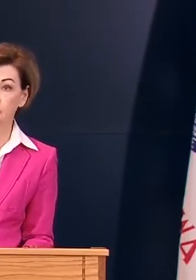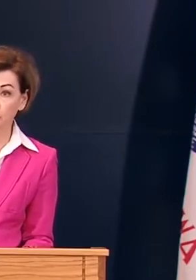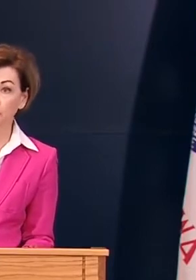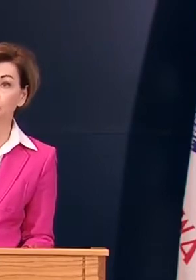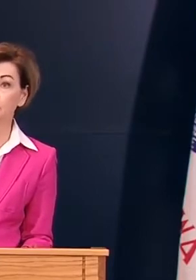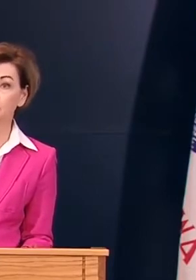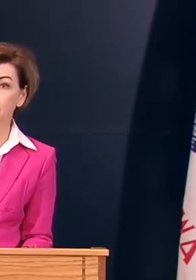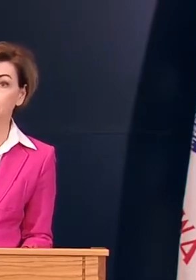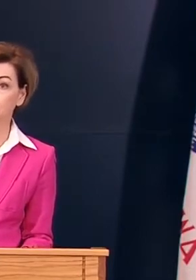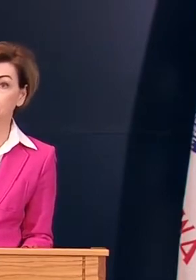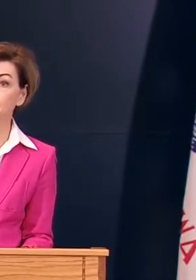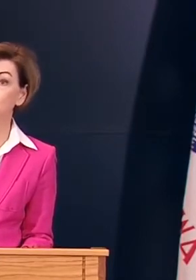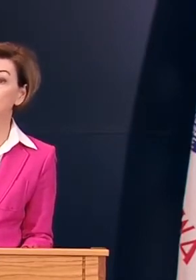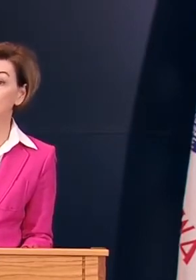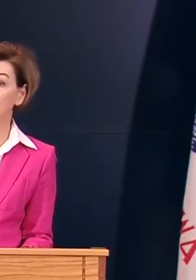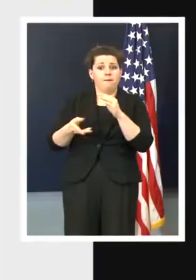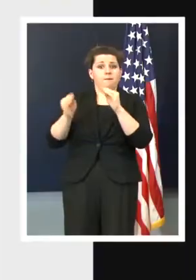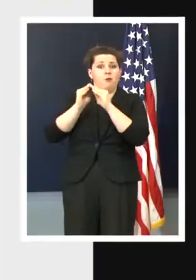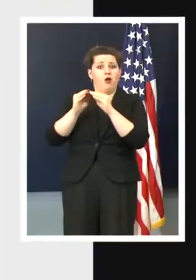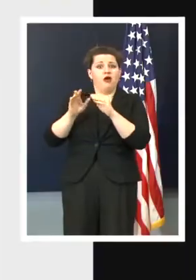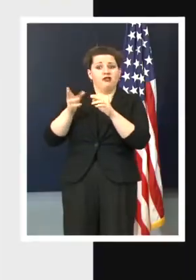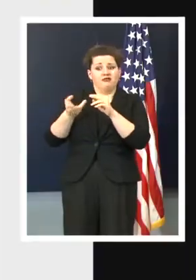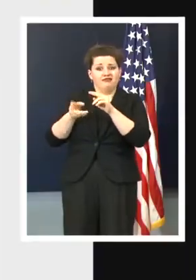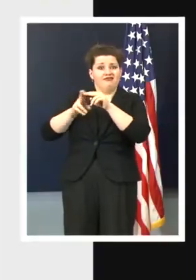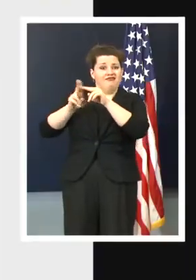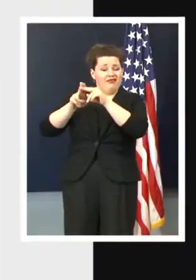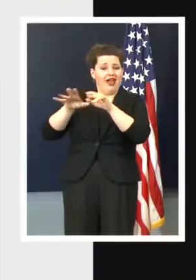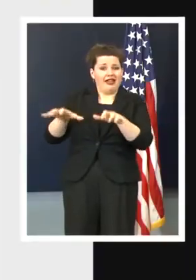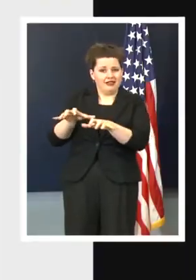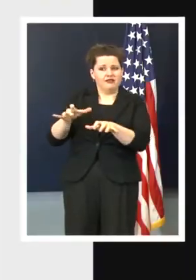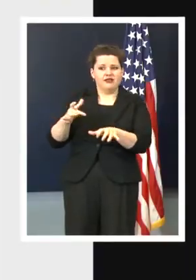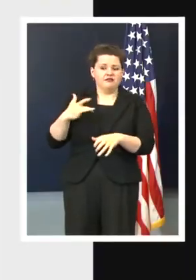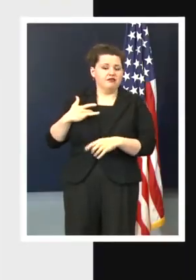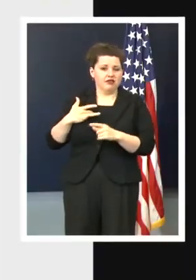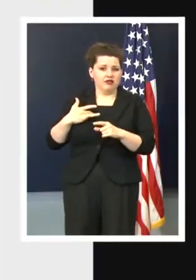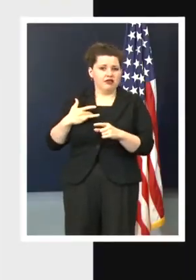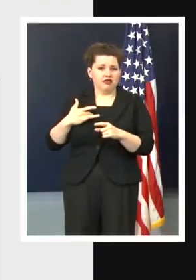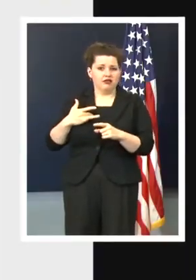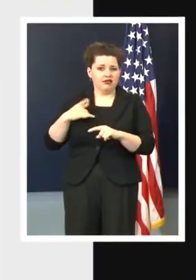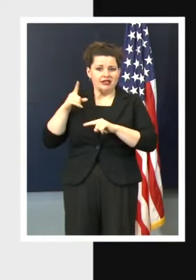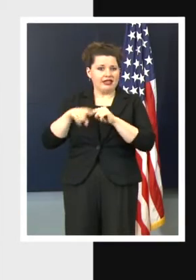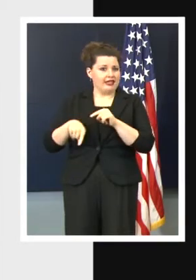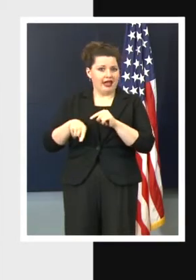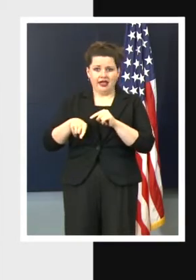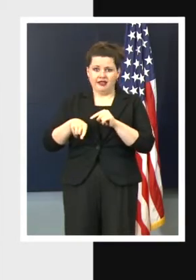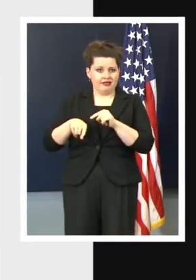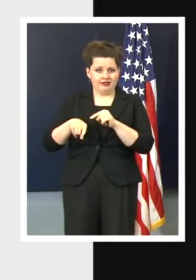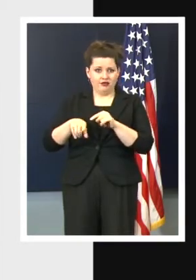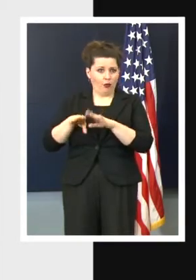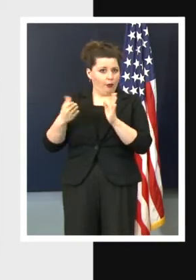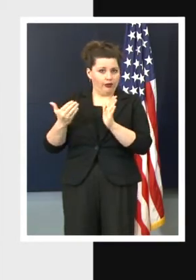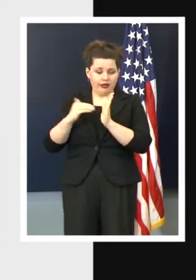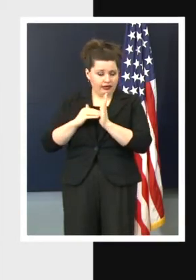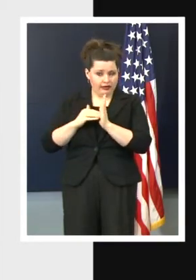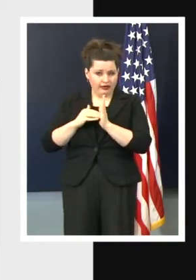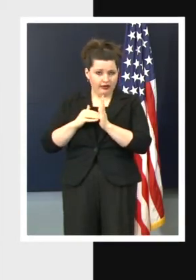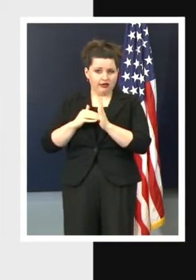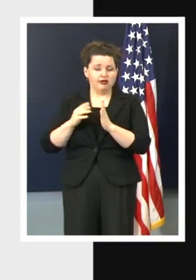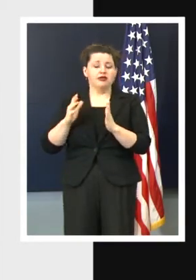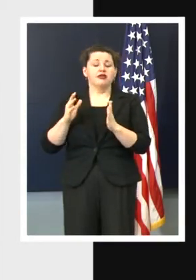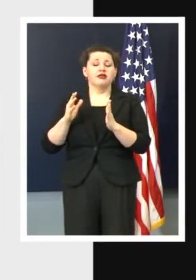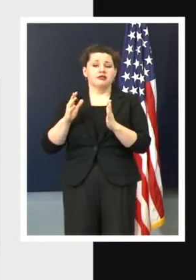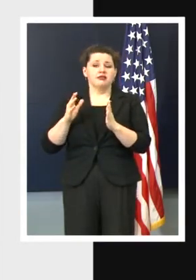seeing some increased activity to a point where we don't feel that we can start to loosen some of the restrictions. And so,